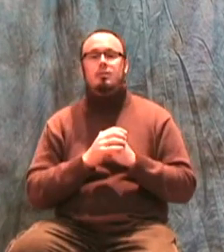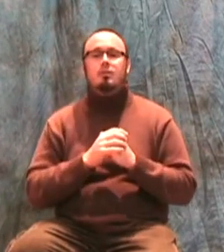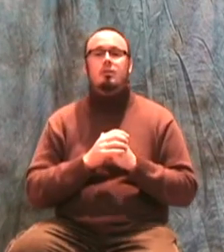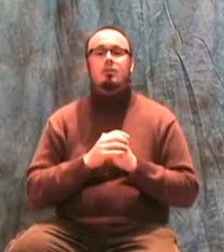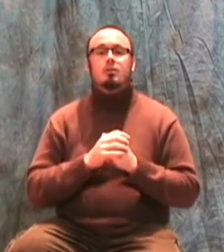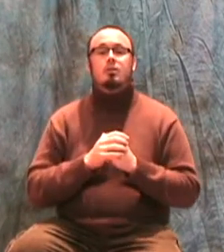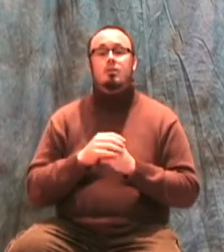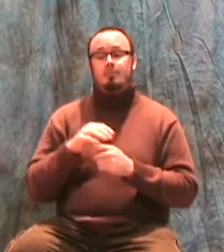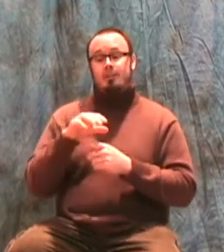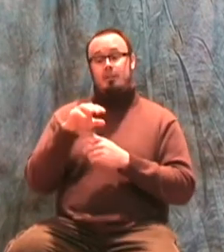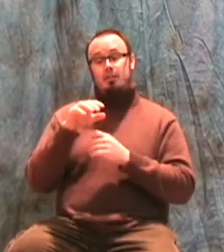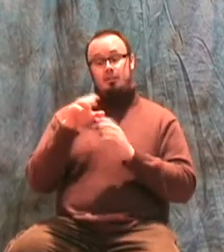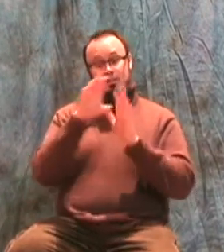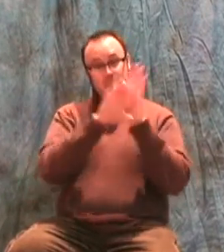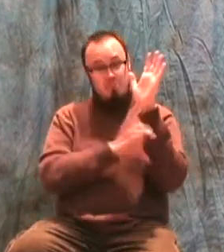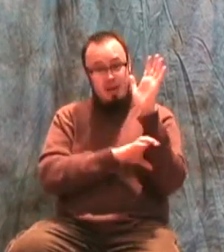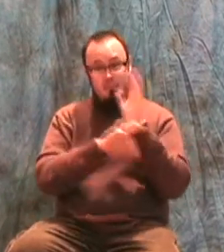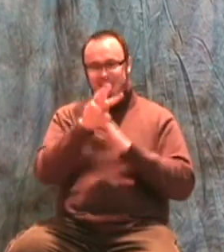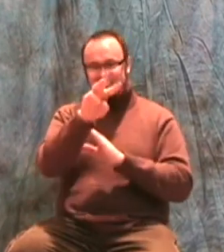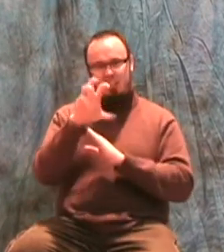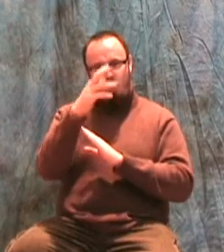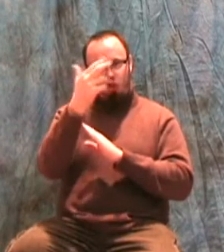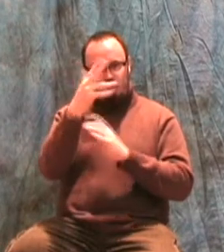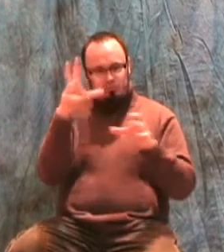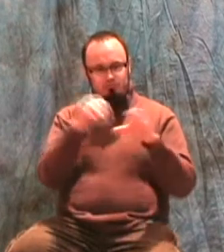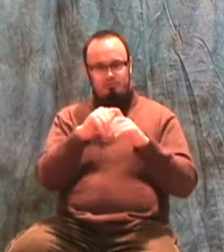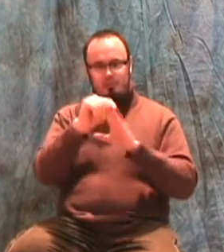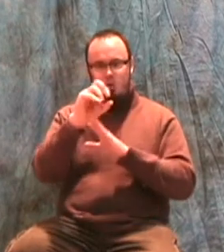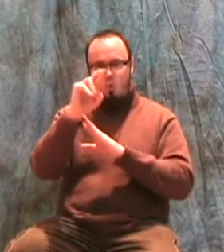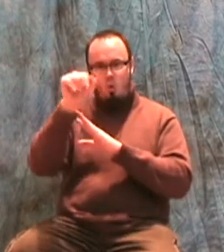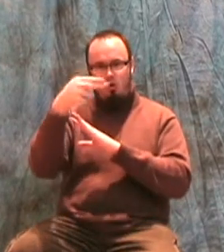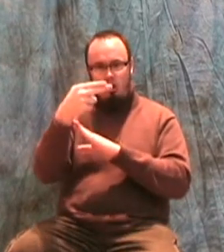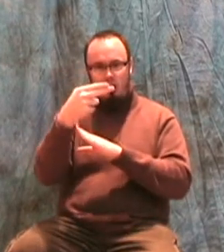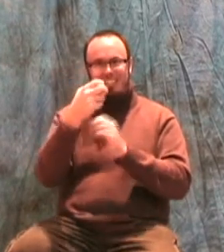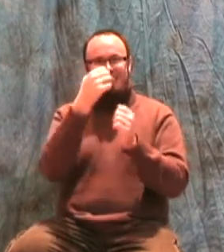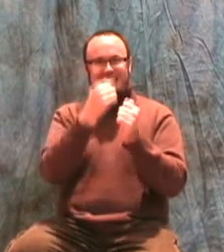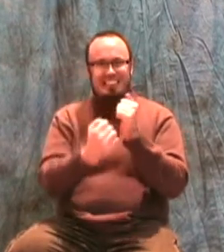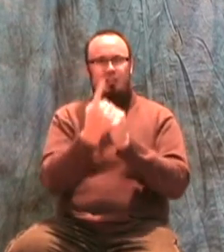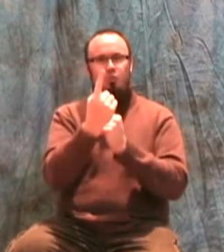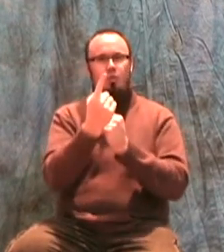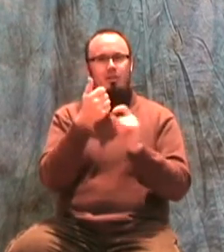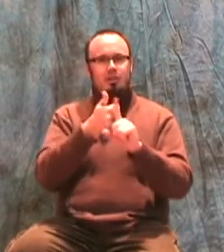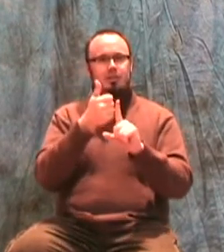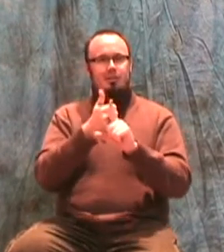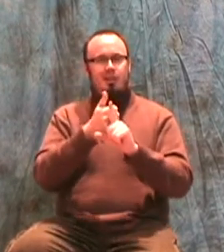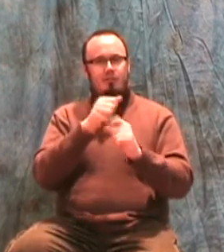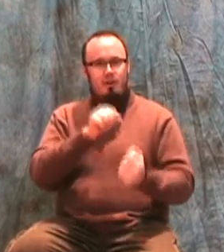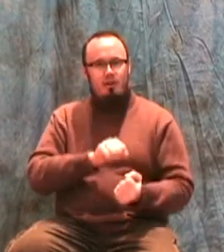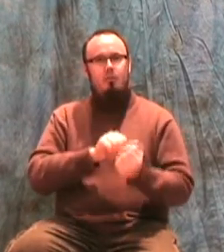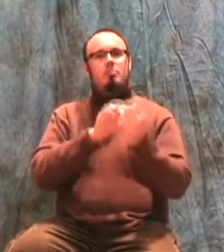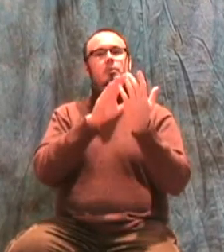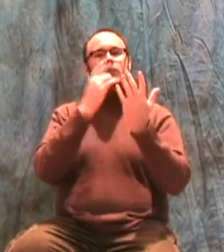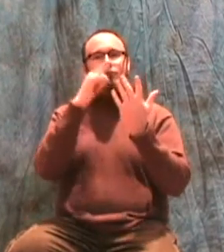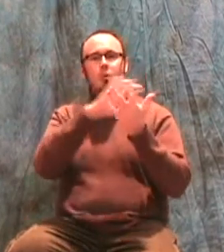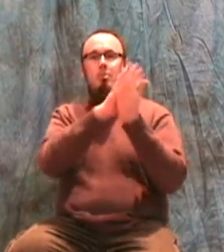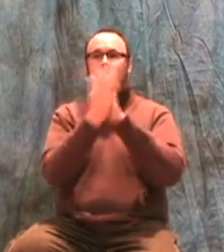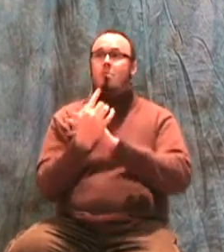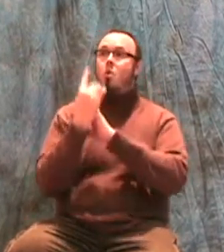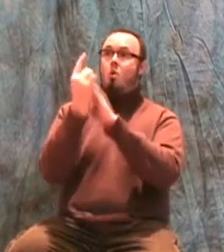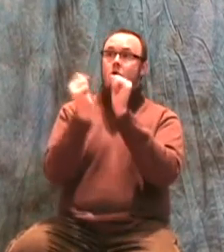There are 613 commandments in the Torah Each one is a conduit or method of becoming one with God We see